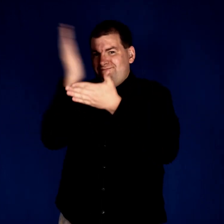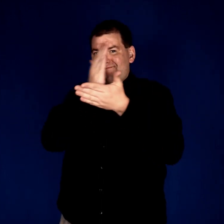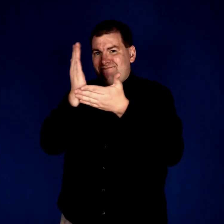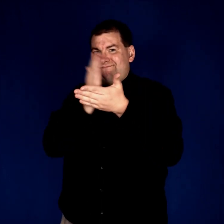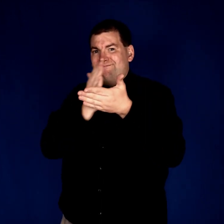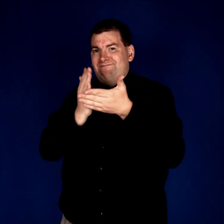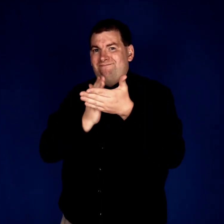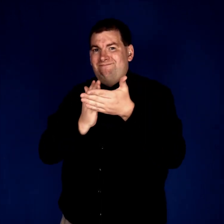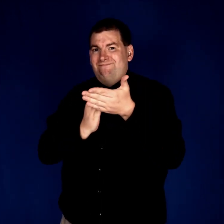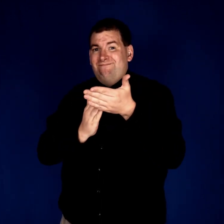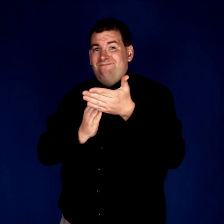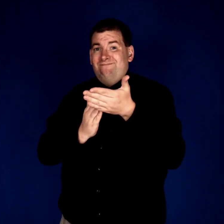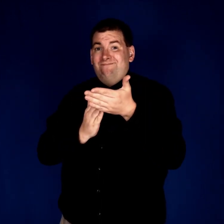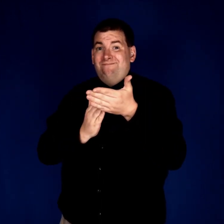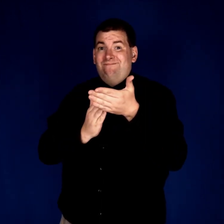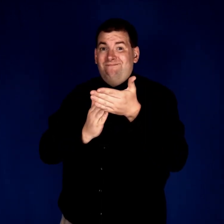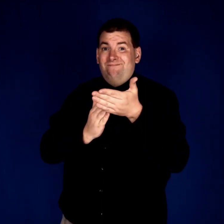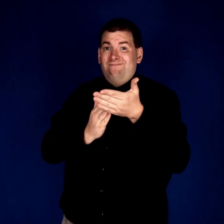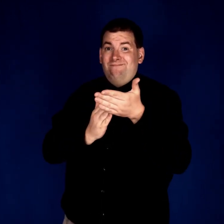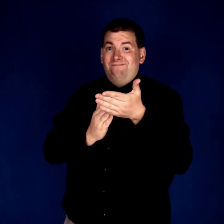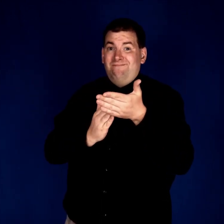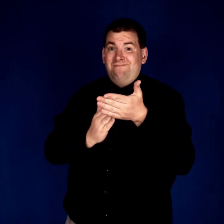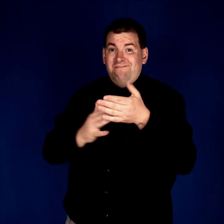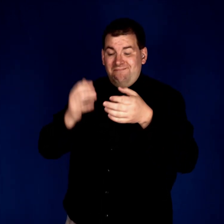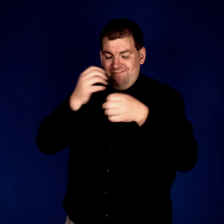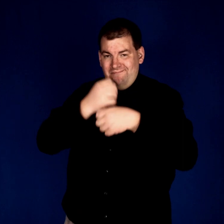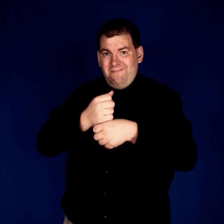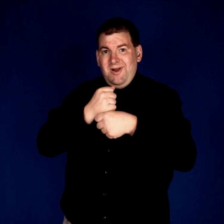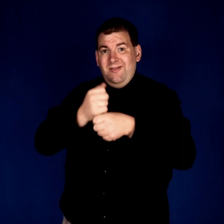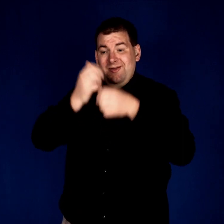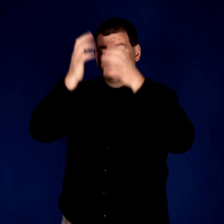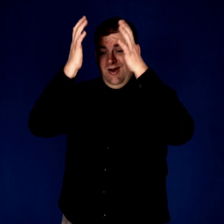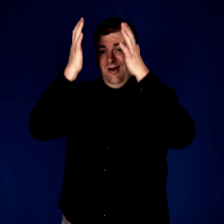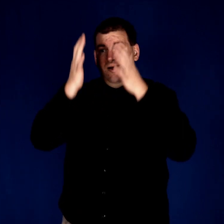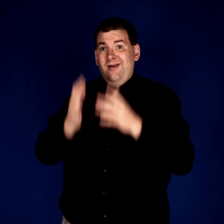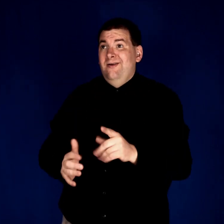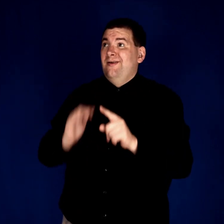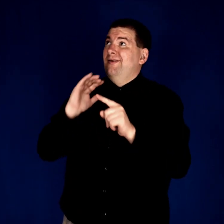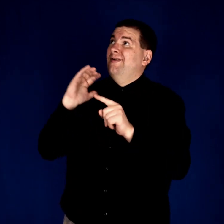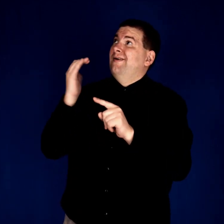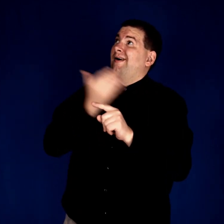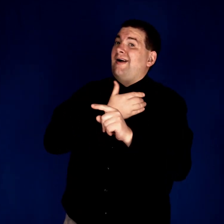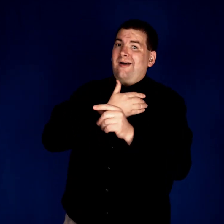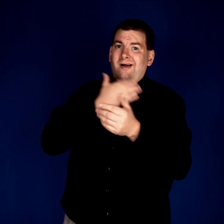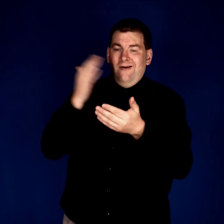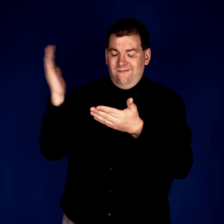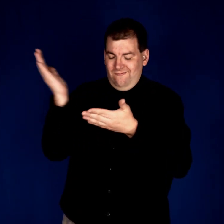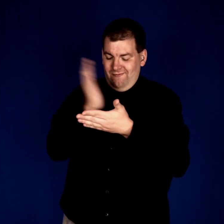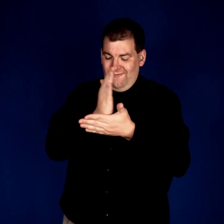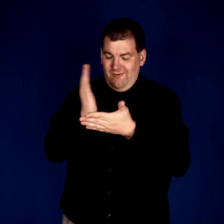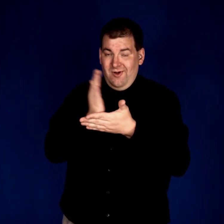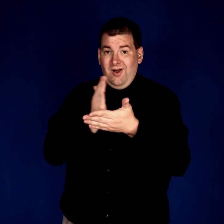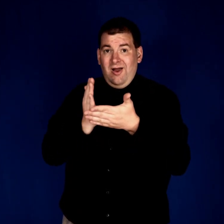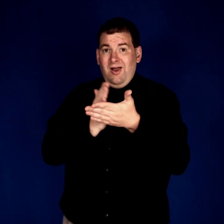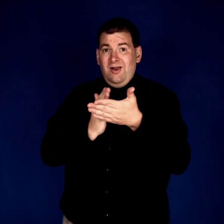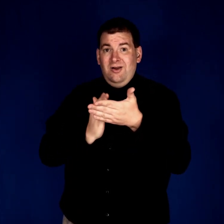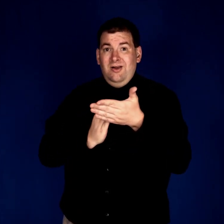hearts By the maker of our fragile